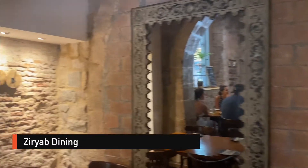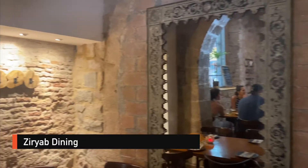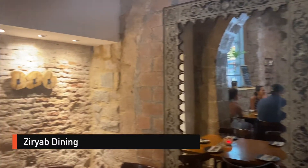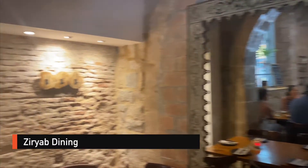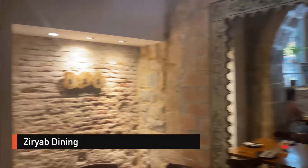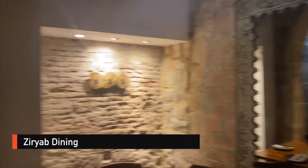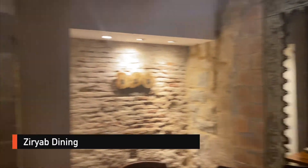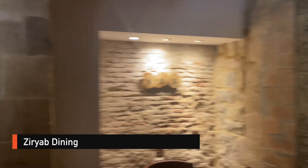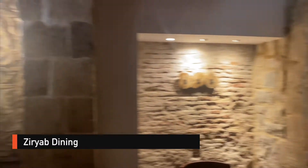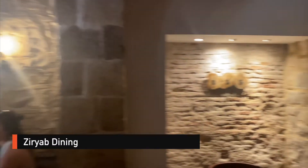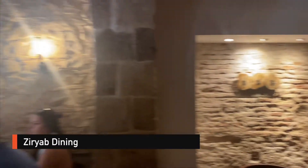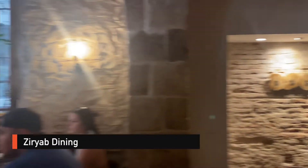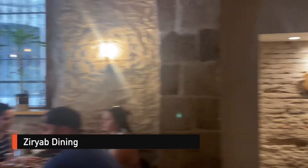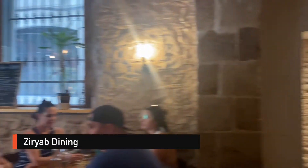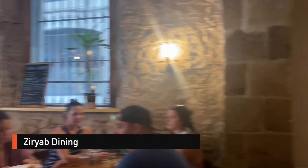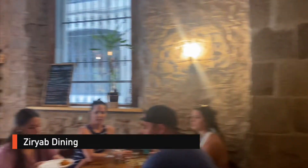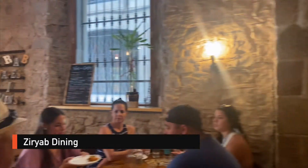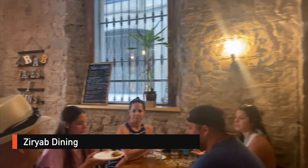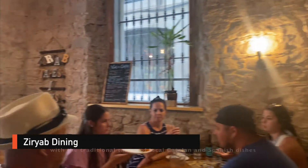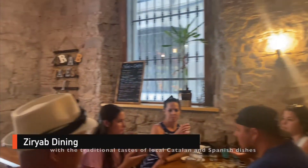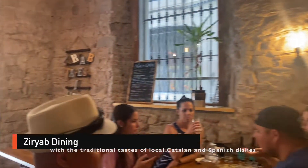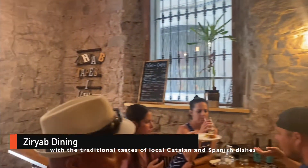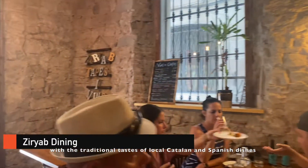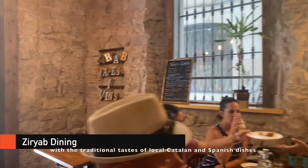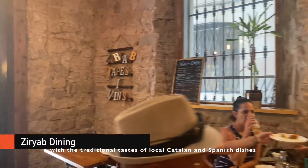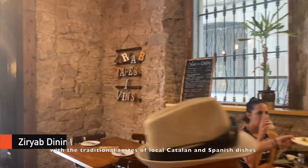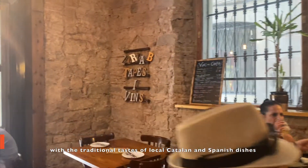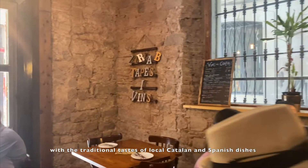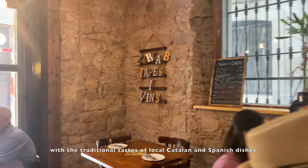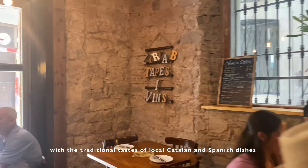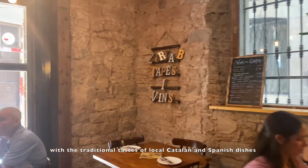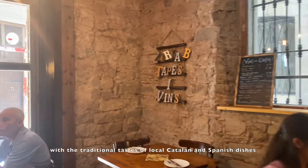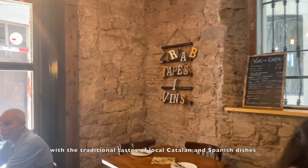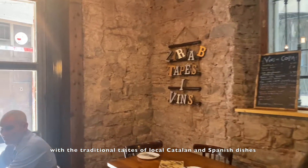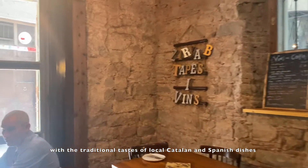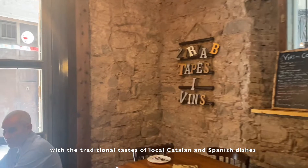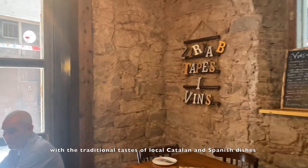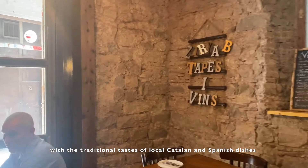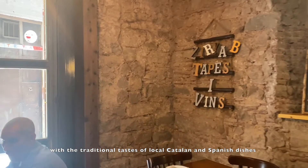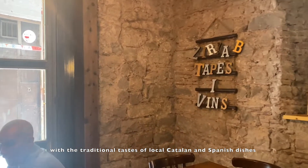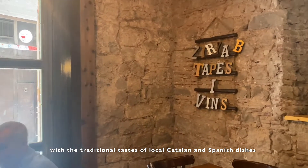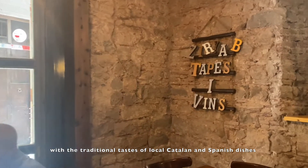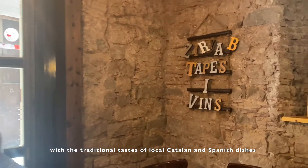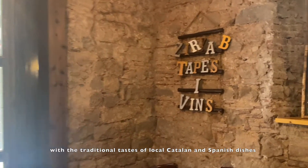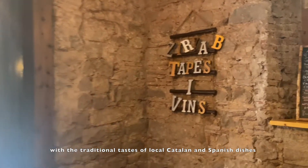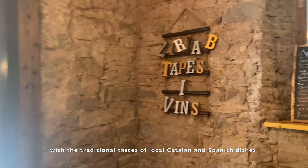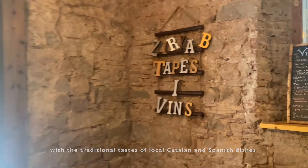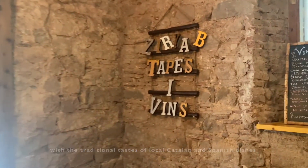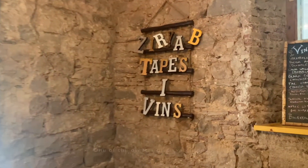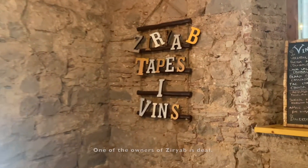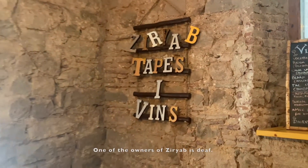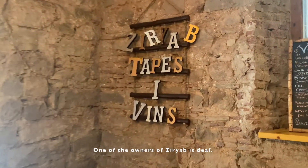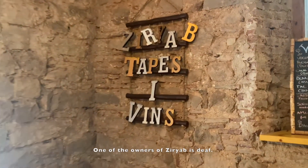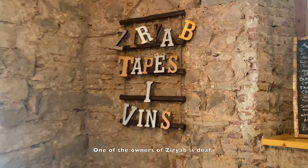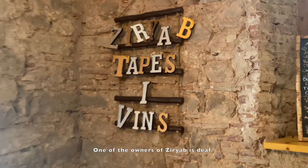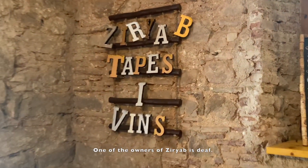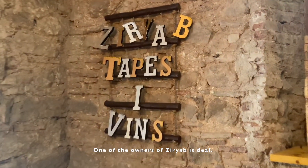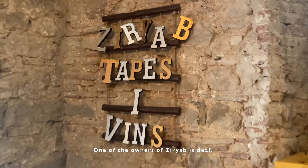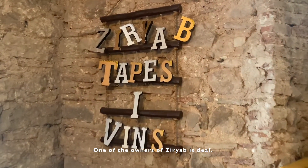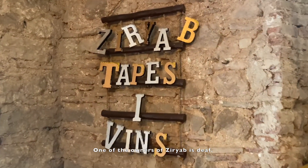of local, Califian, and Spanish dishes. One of the owners of Zayip is Daph.